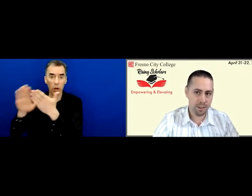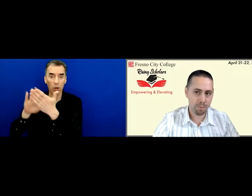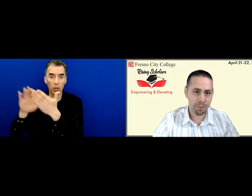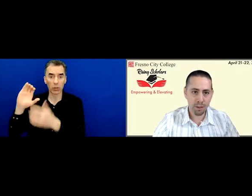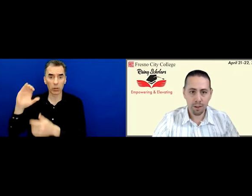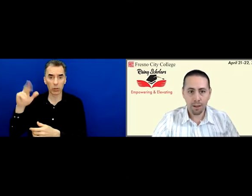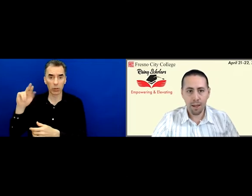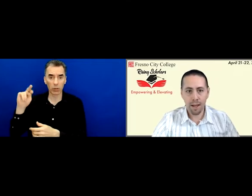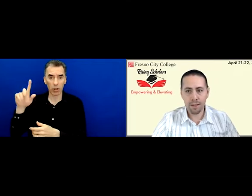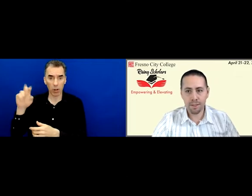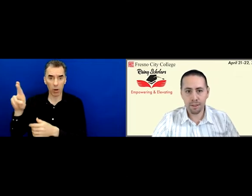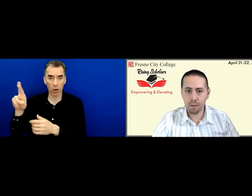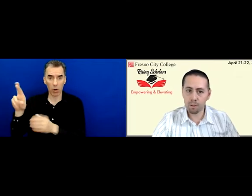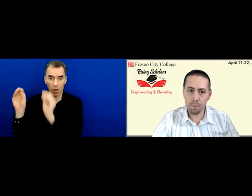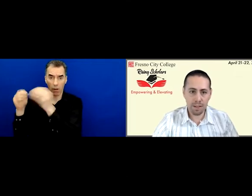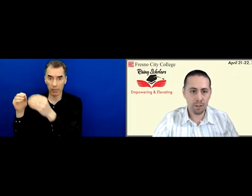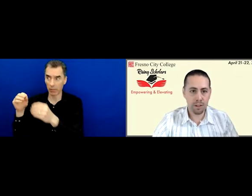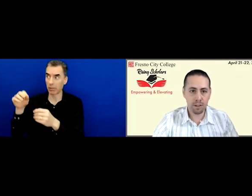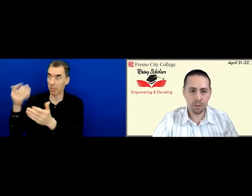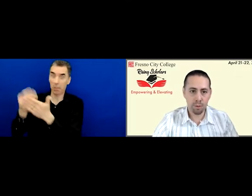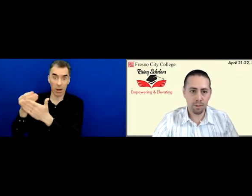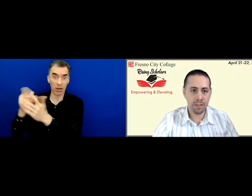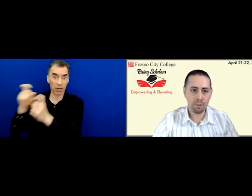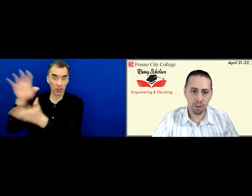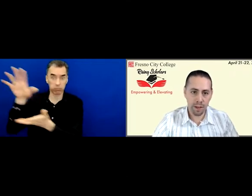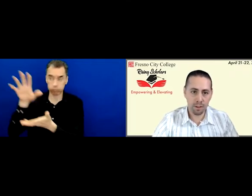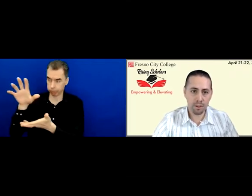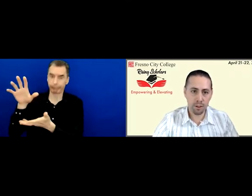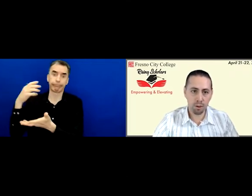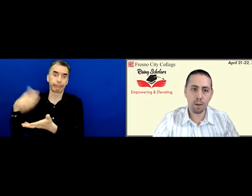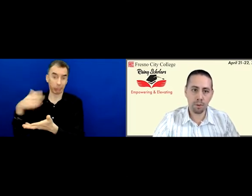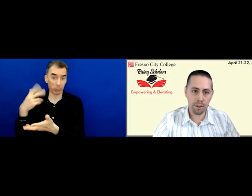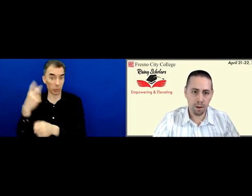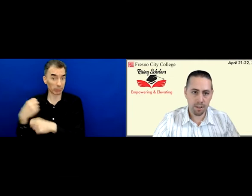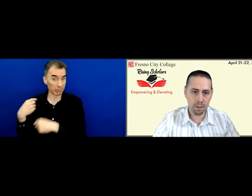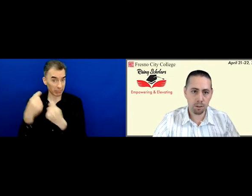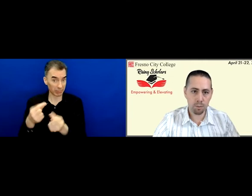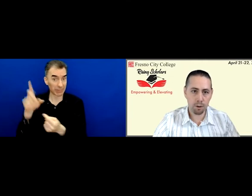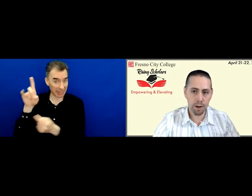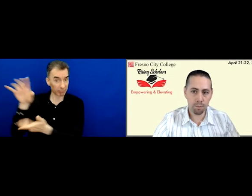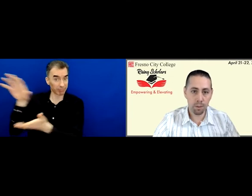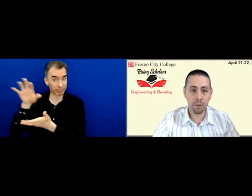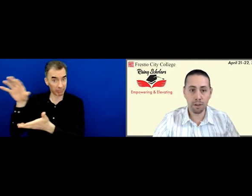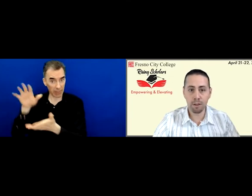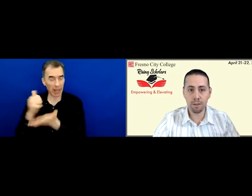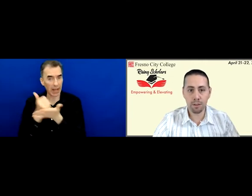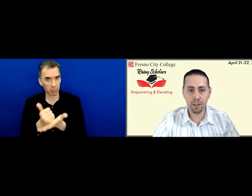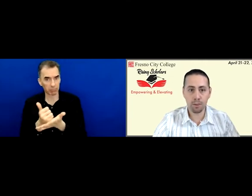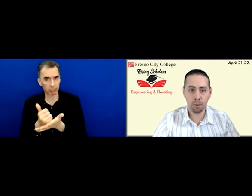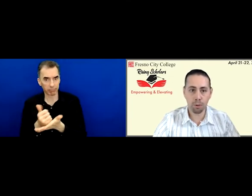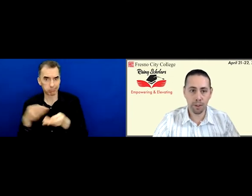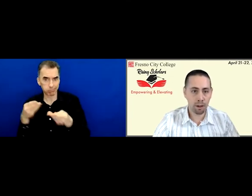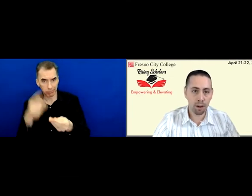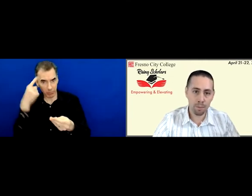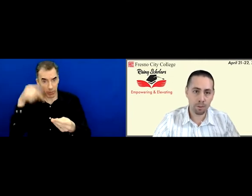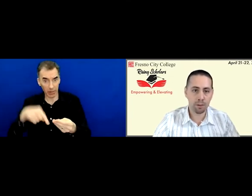Office. And over the past two years, we received the grant to operate the Rising Scholars Program, which we also get to